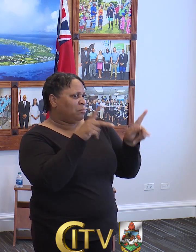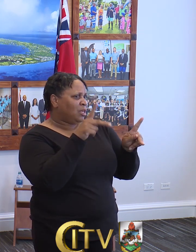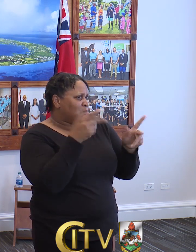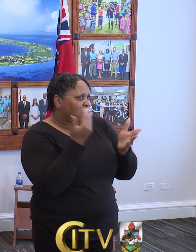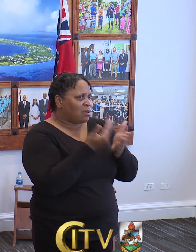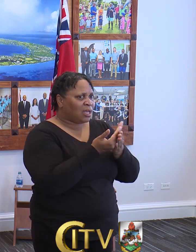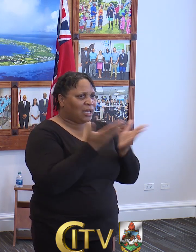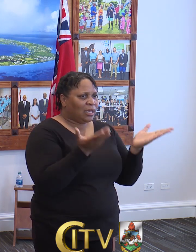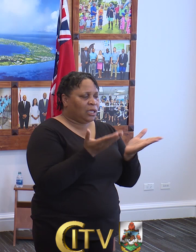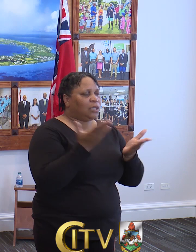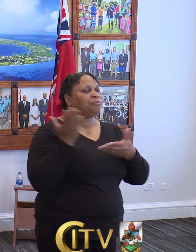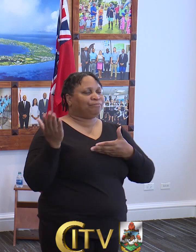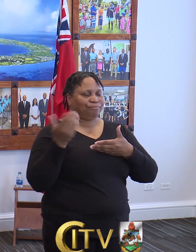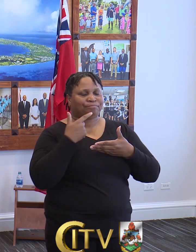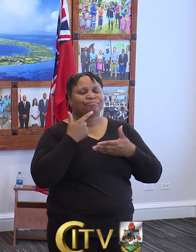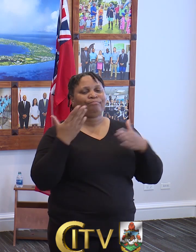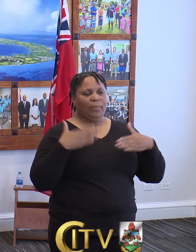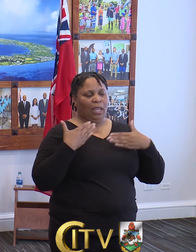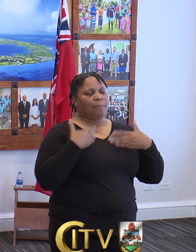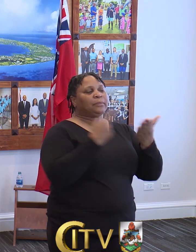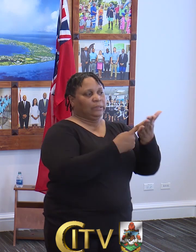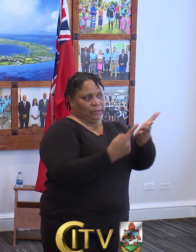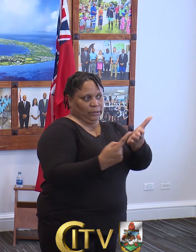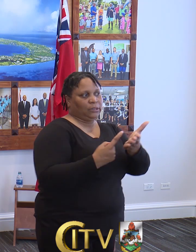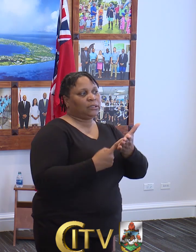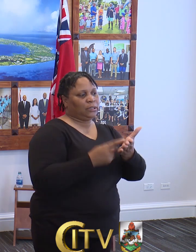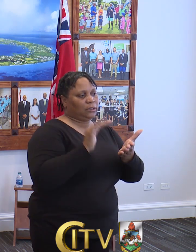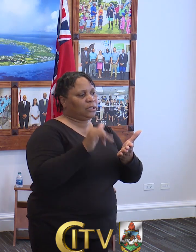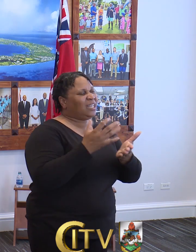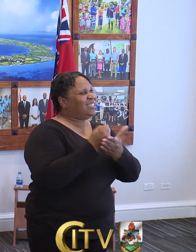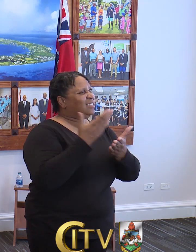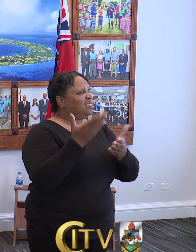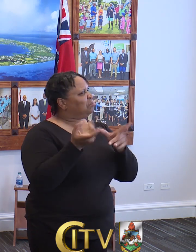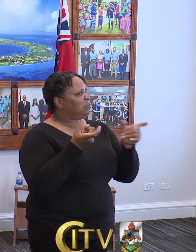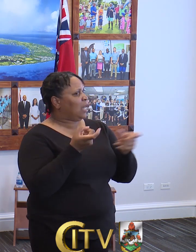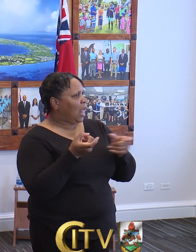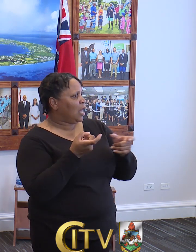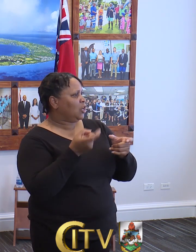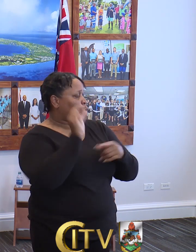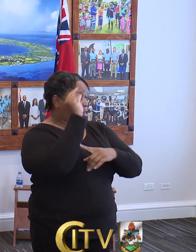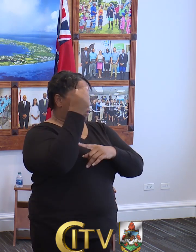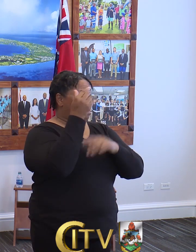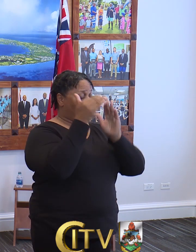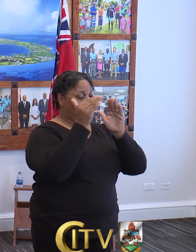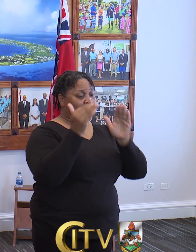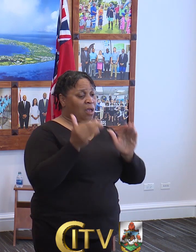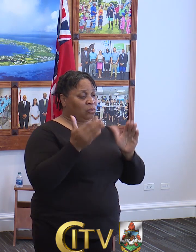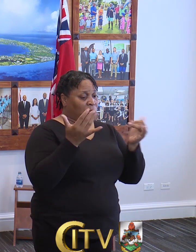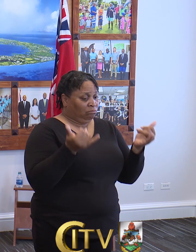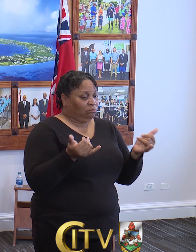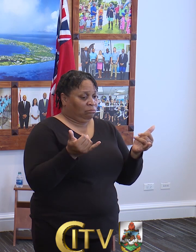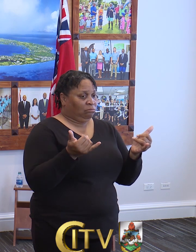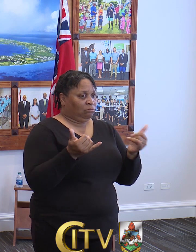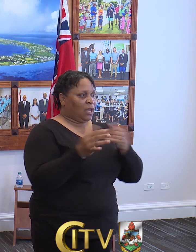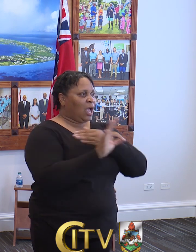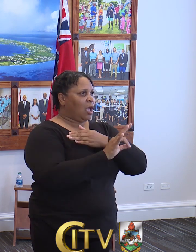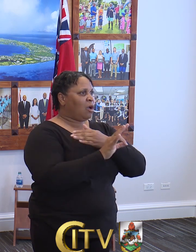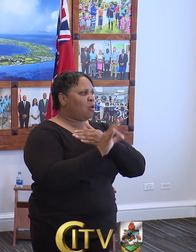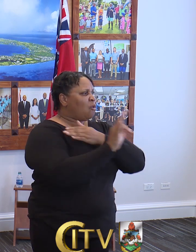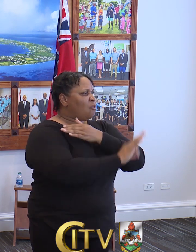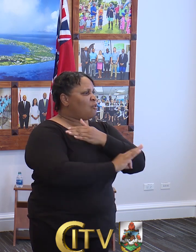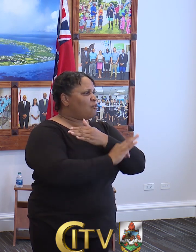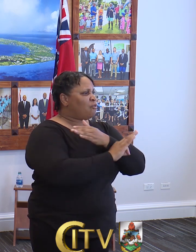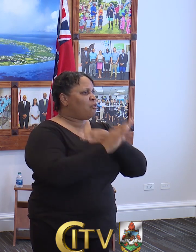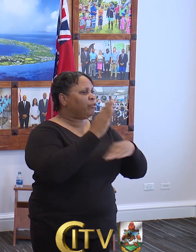I'm happy to discuss that particular point. That's something that is being handled with Government House as they are in foreign jurisdictions.